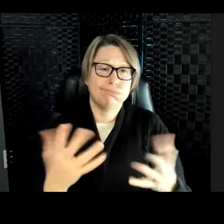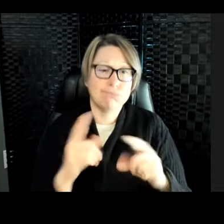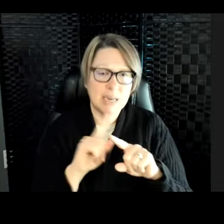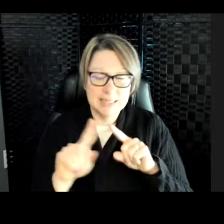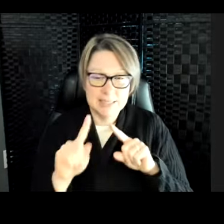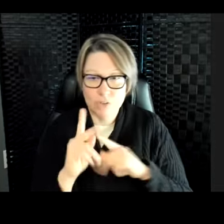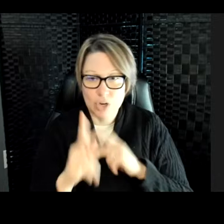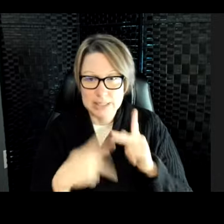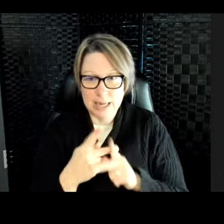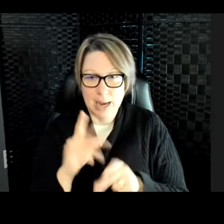but somewhere in the hundreds.